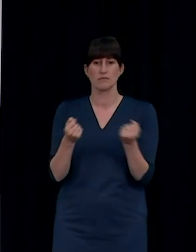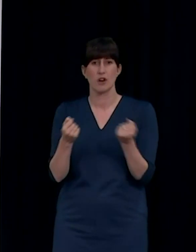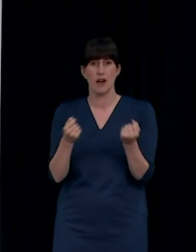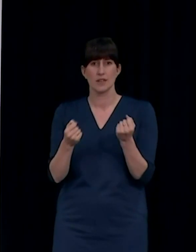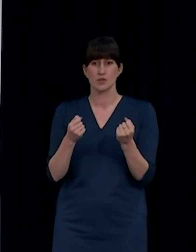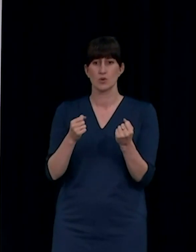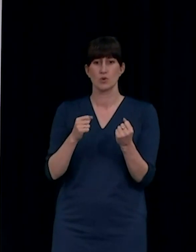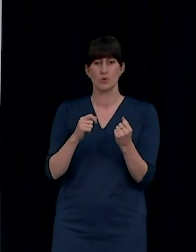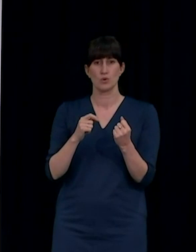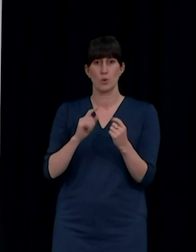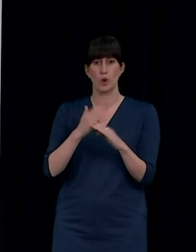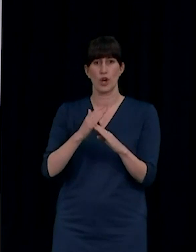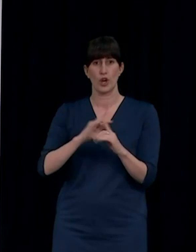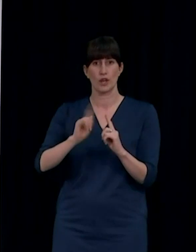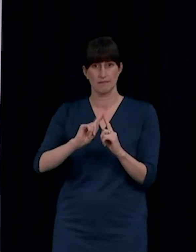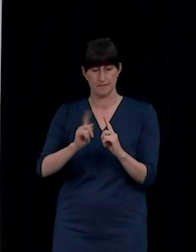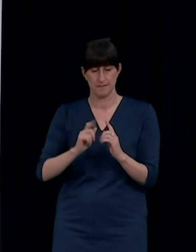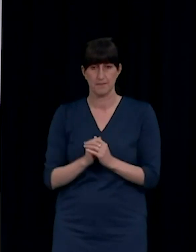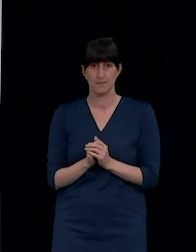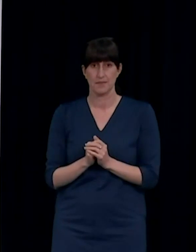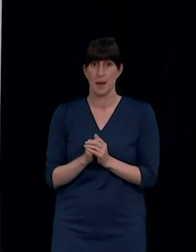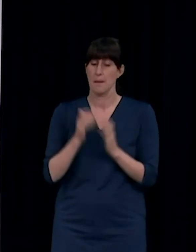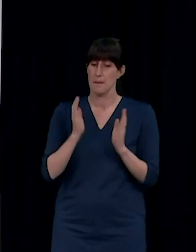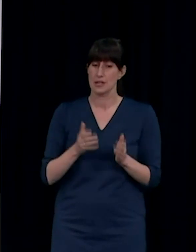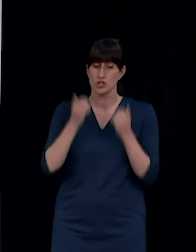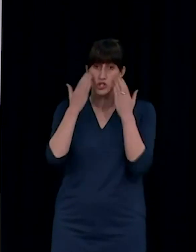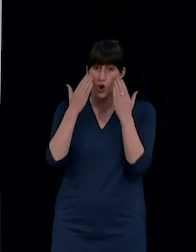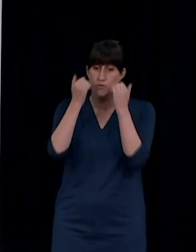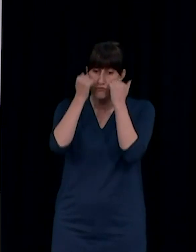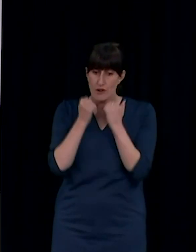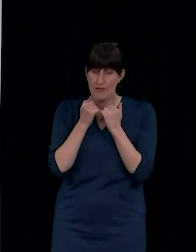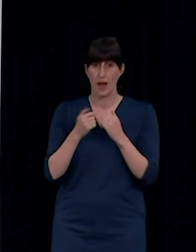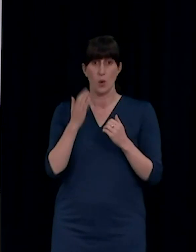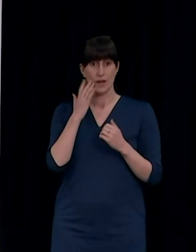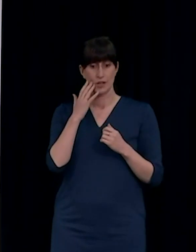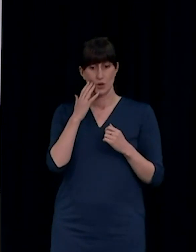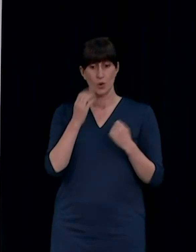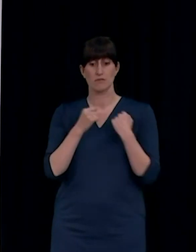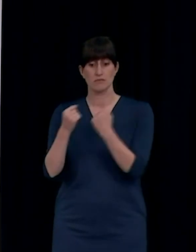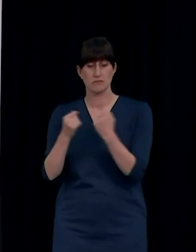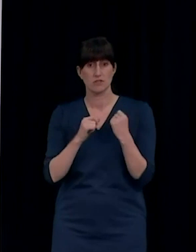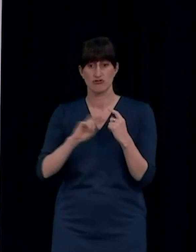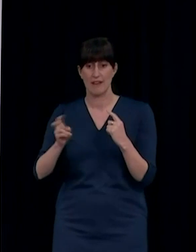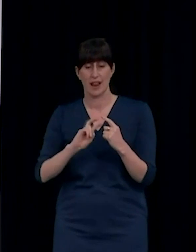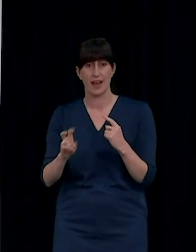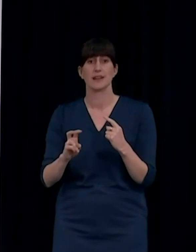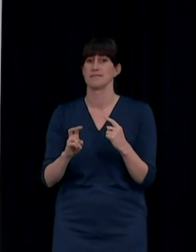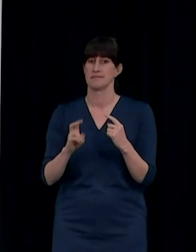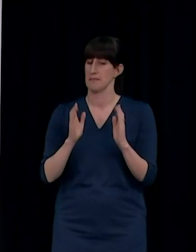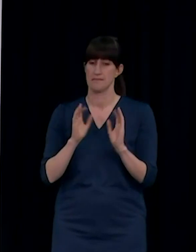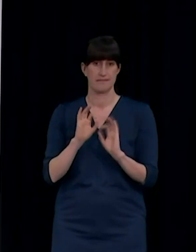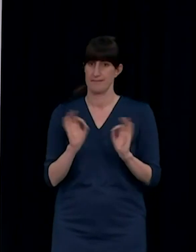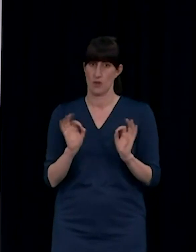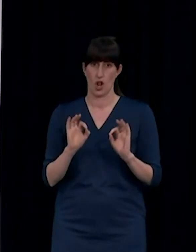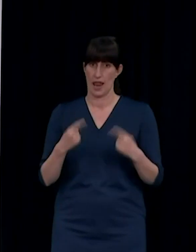Everyone must carry proof of why they are travelling, and you must not be sick when you travel. If you are a student, please